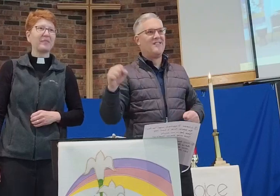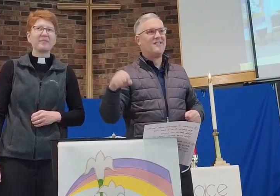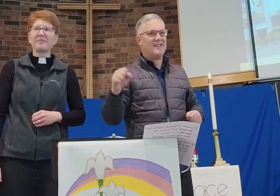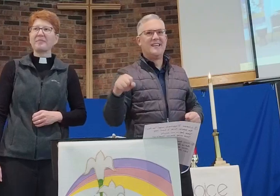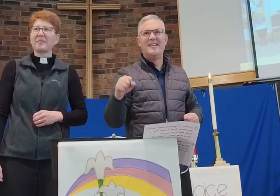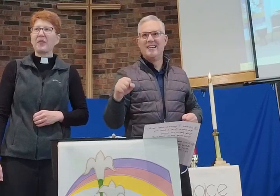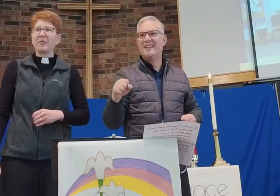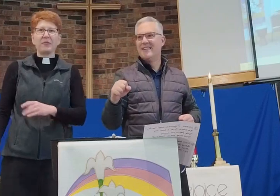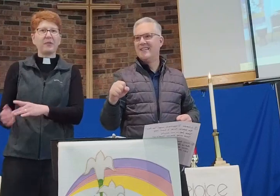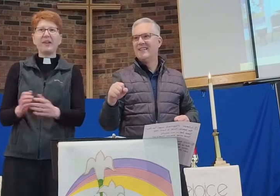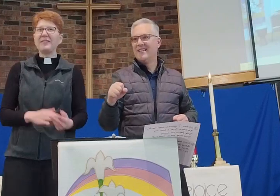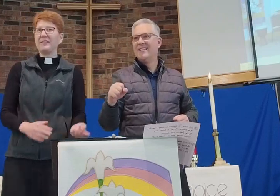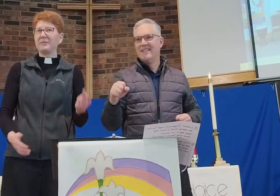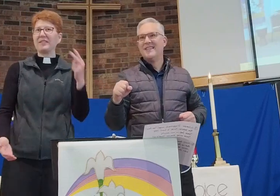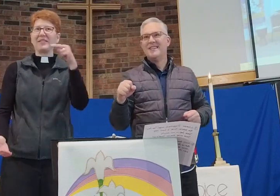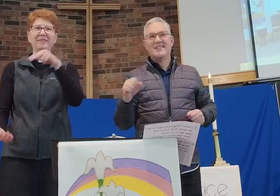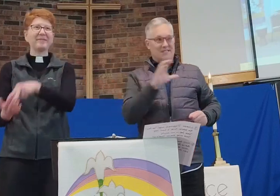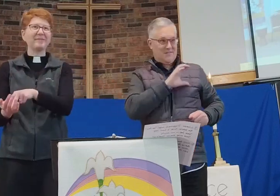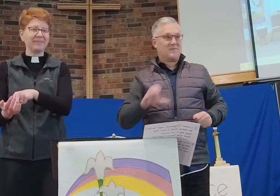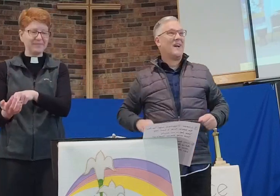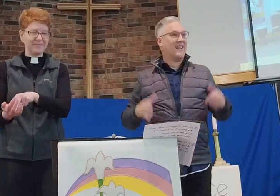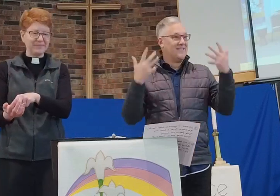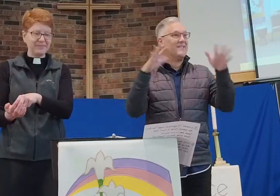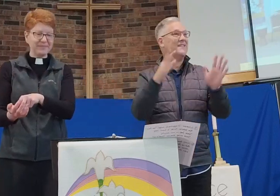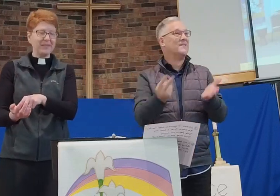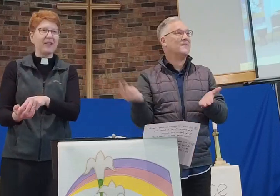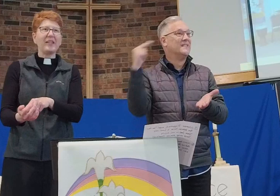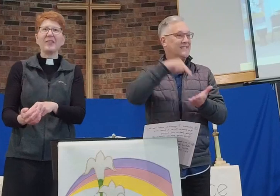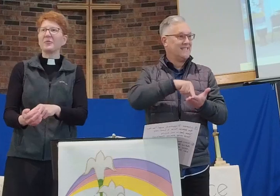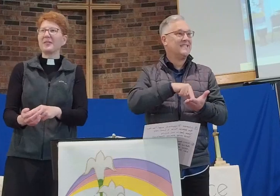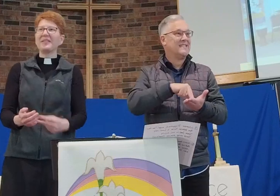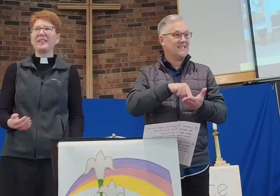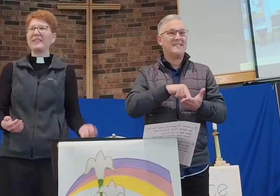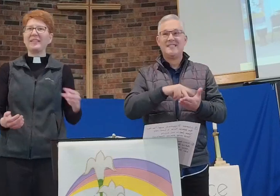Christ is risen. He is risen indeed.